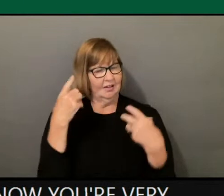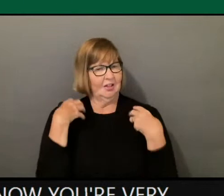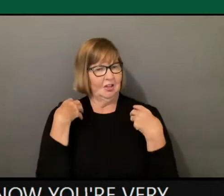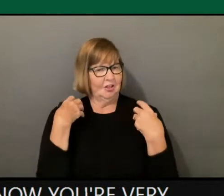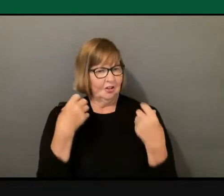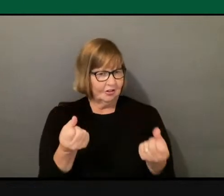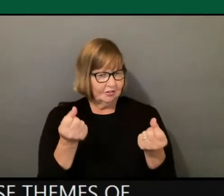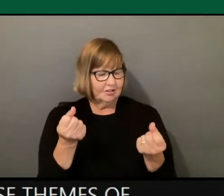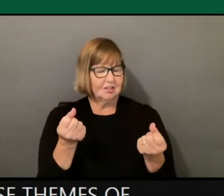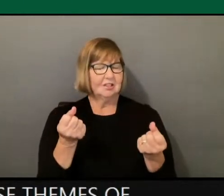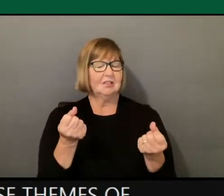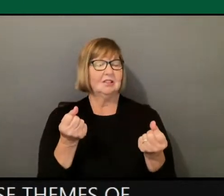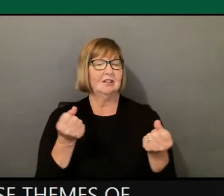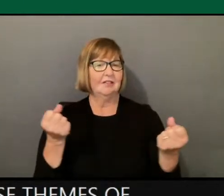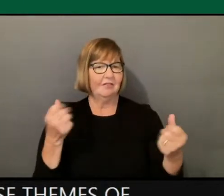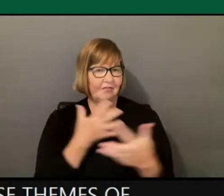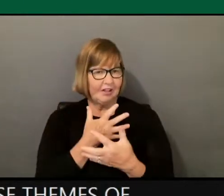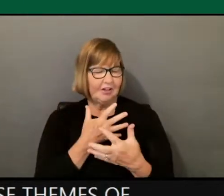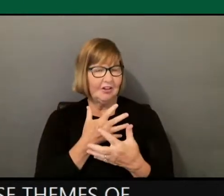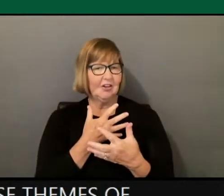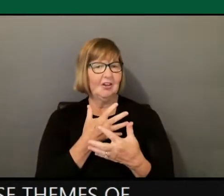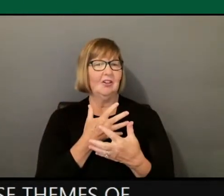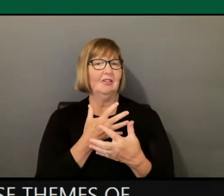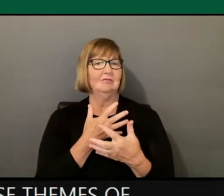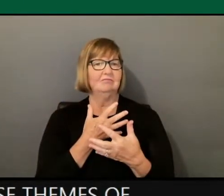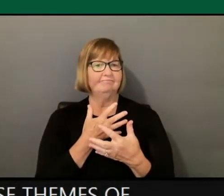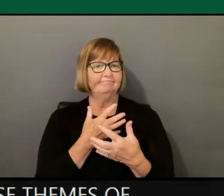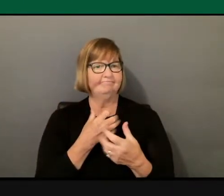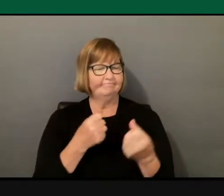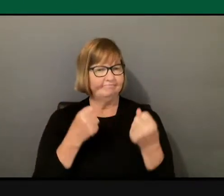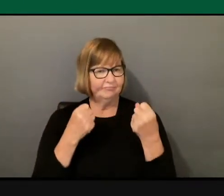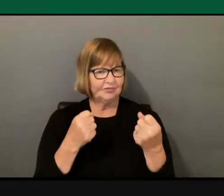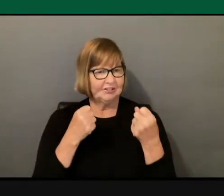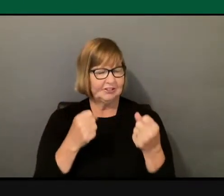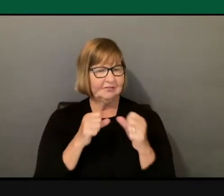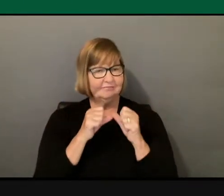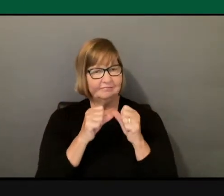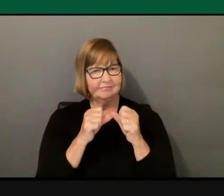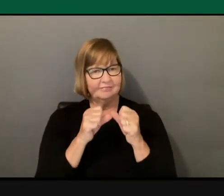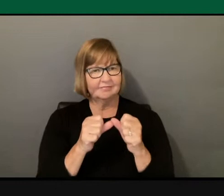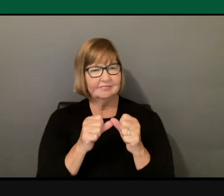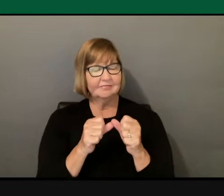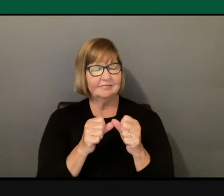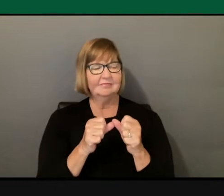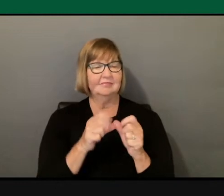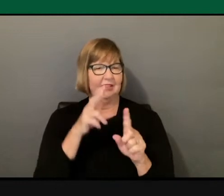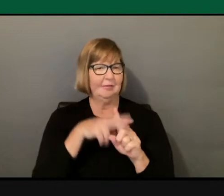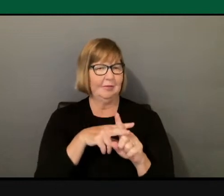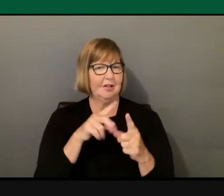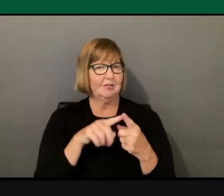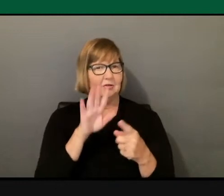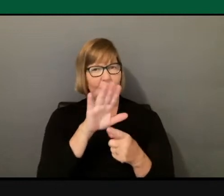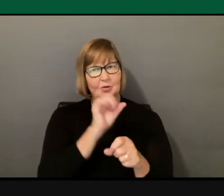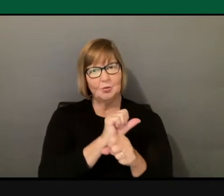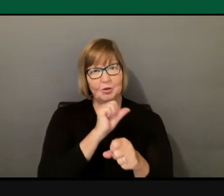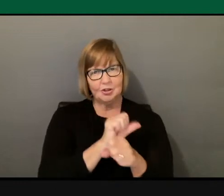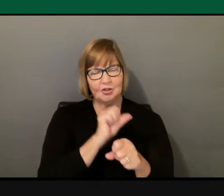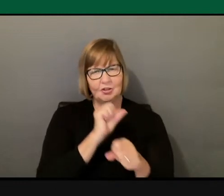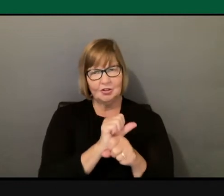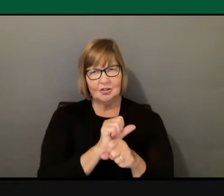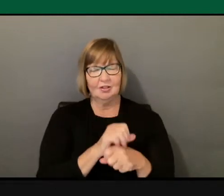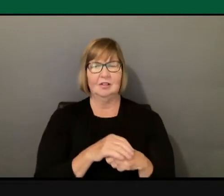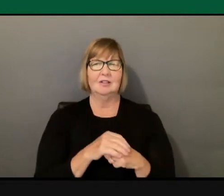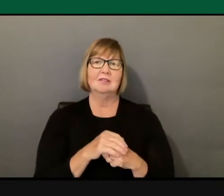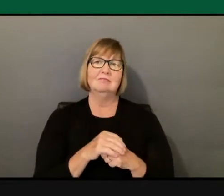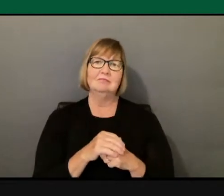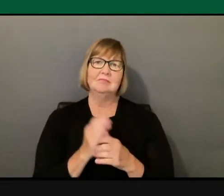resilience, um, I think are very applicable to the work you do. And, based on some of the conversations